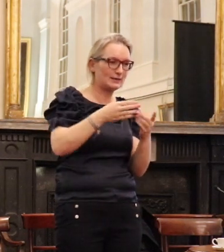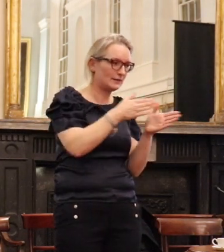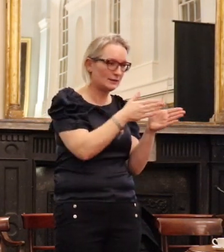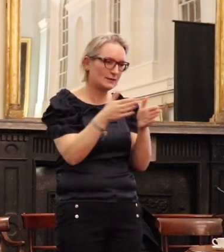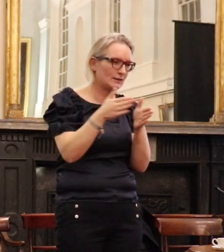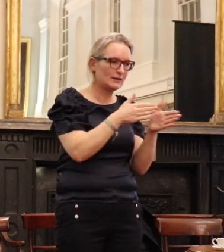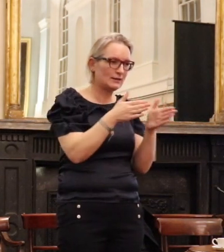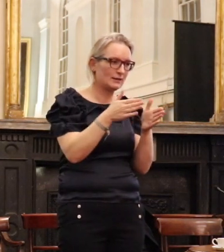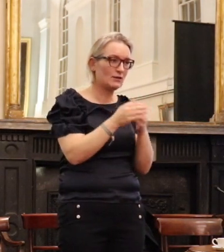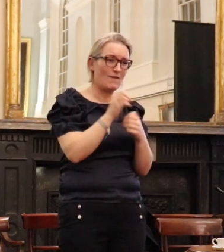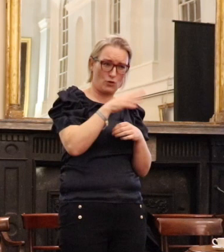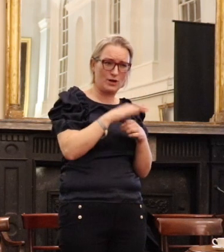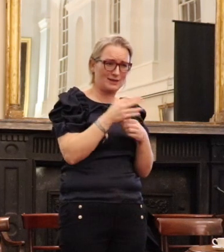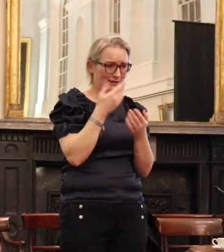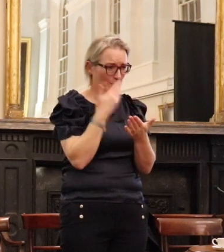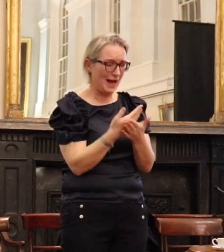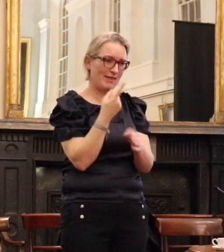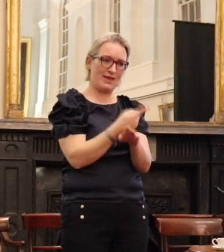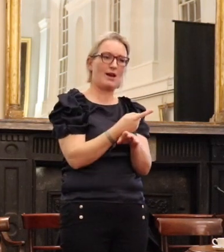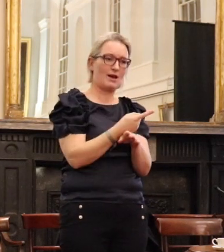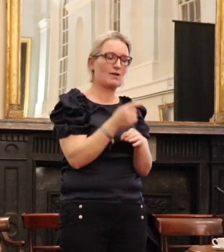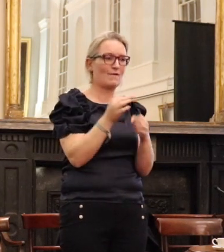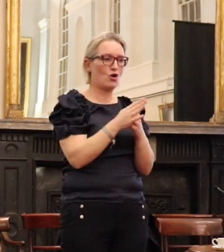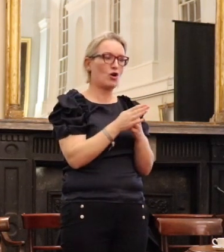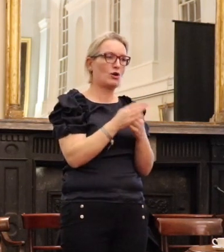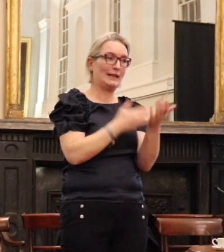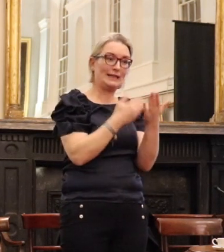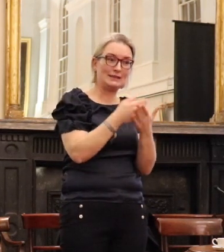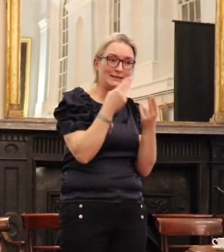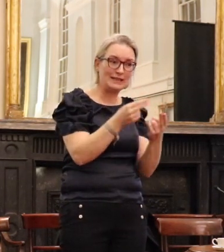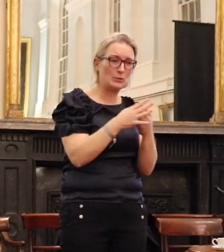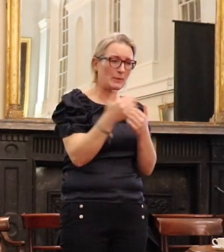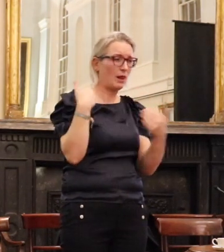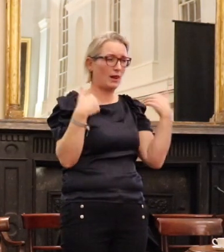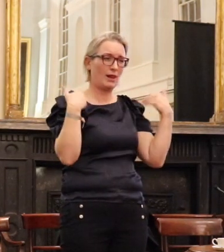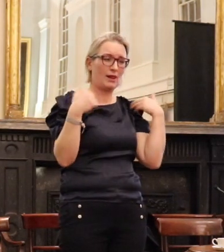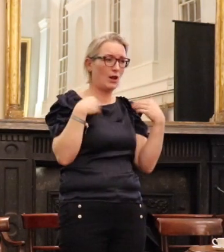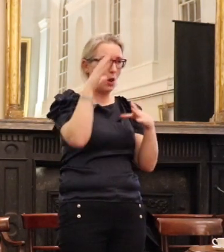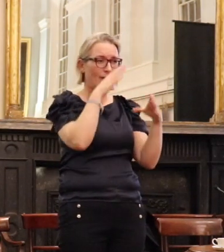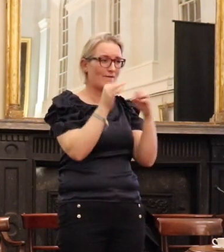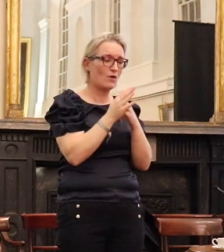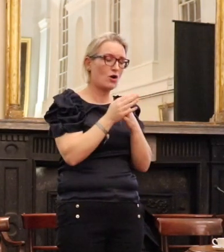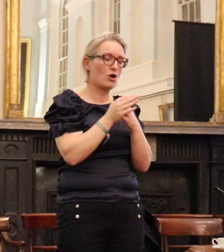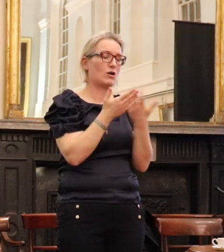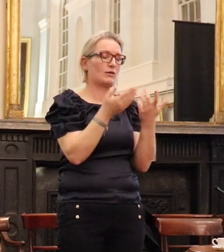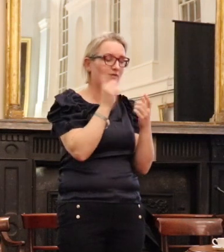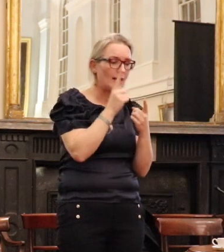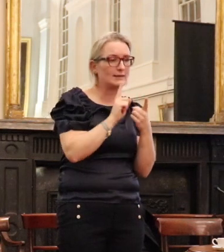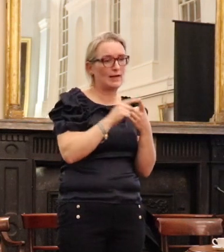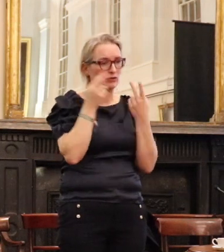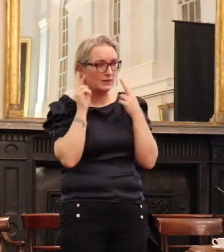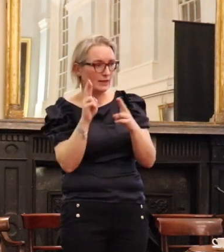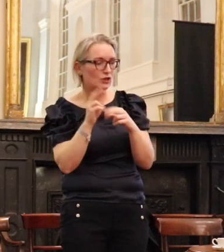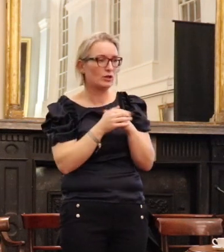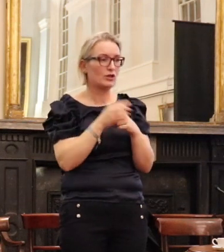still a huge unmet legal need. And we still had thousands of people coming to look for legal advice and assistance. And